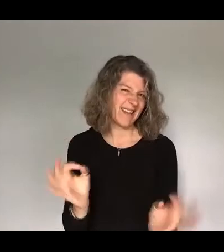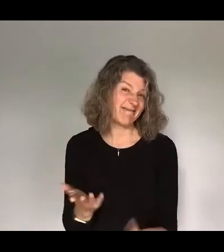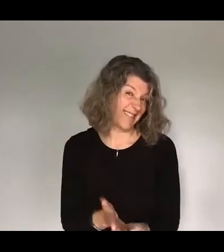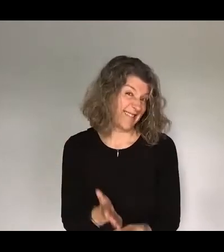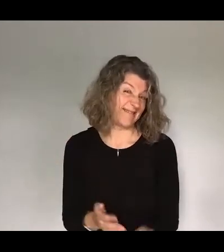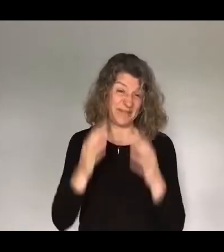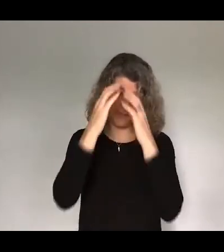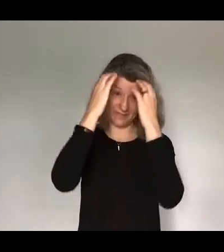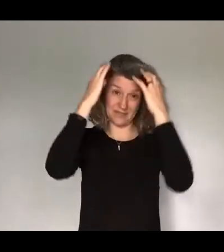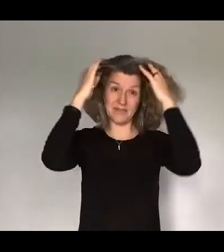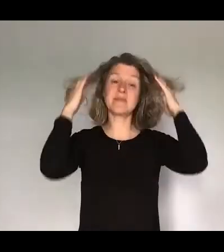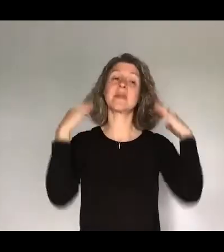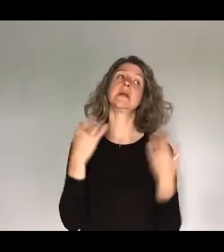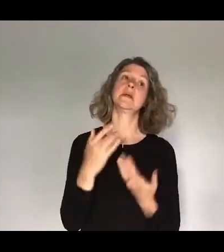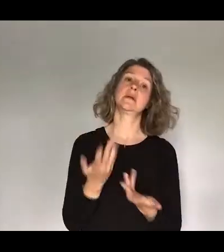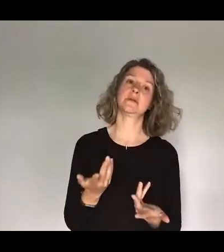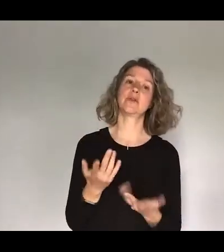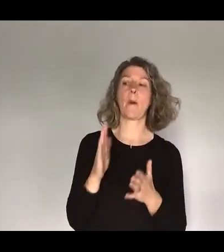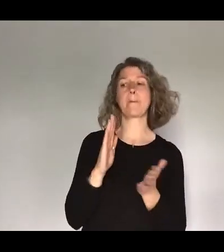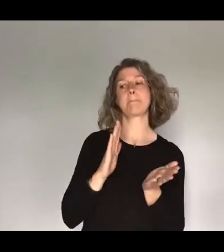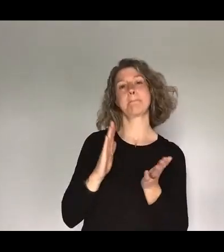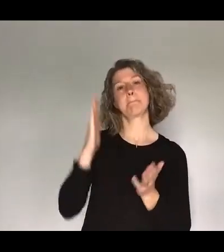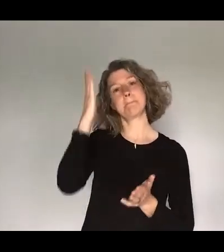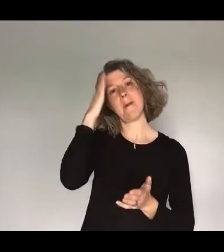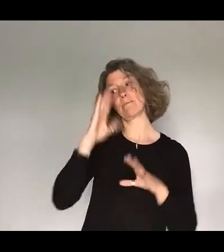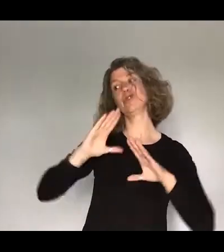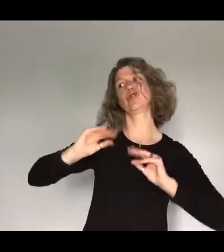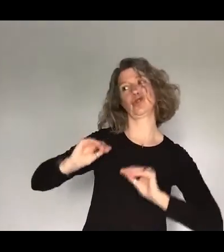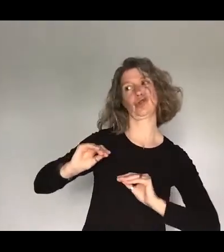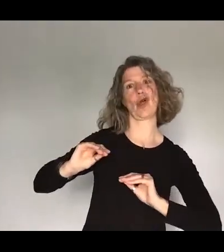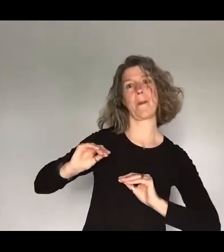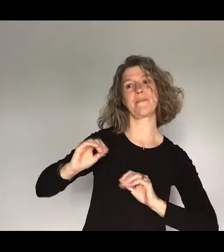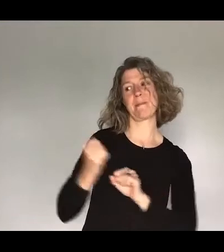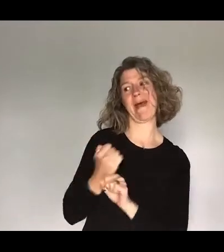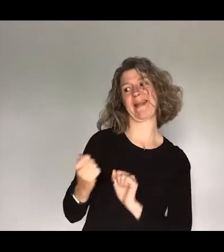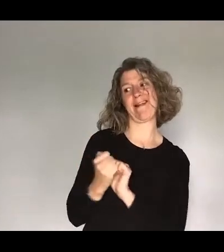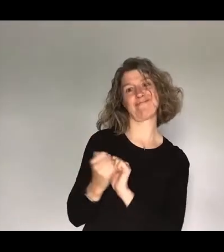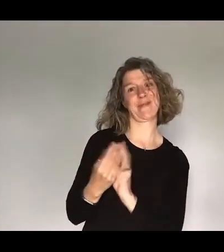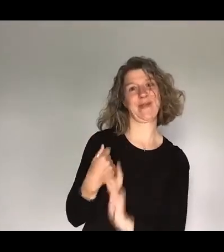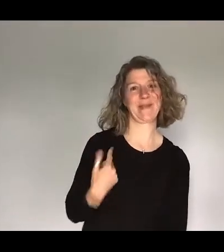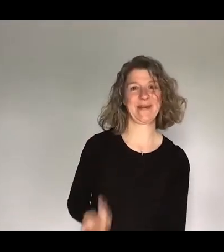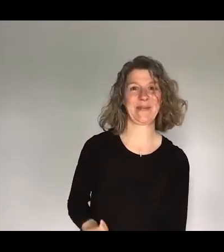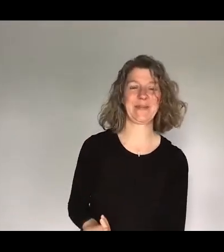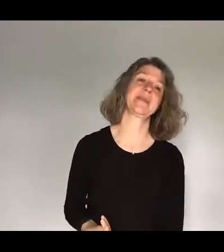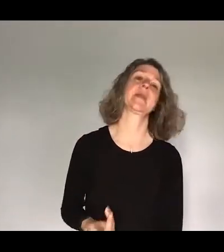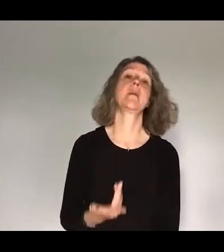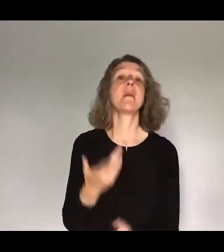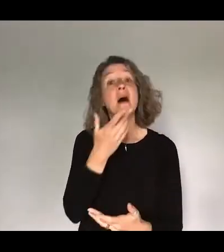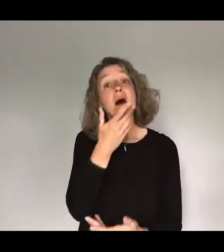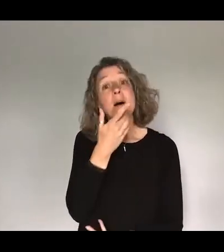so she stopped making deals with me which was sad people make promises all the time but how do we know if